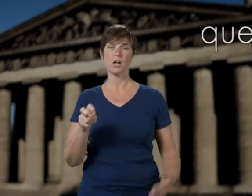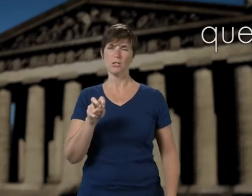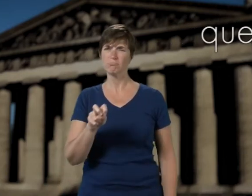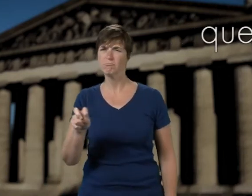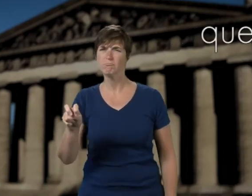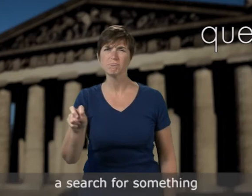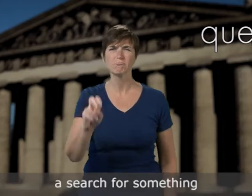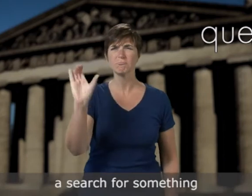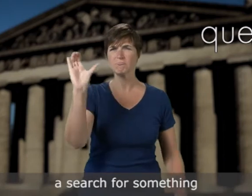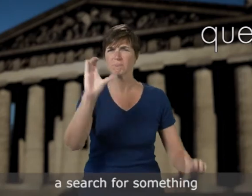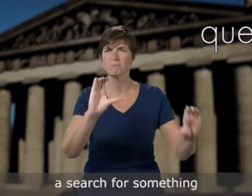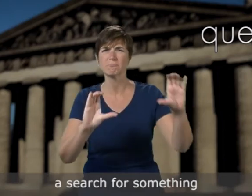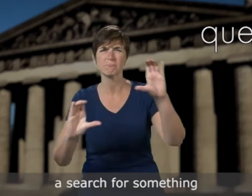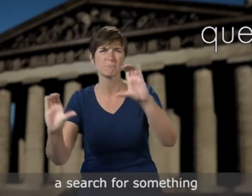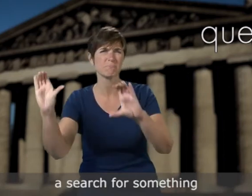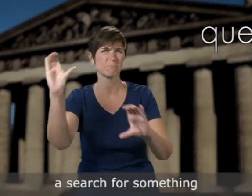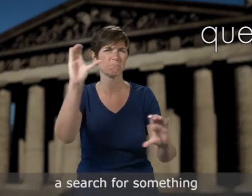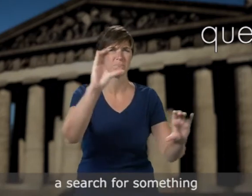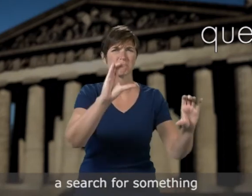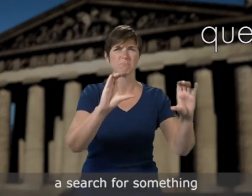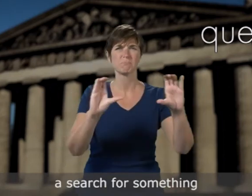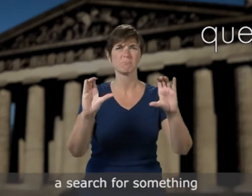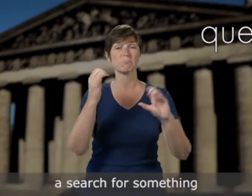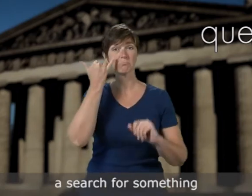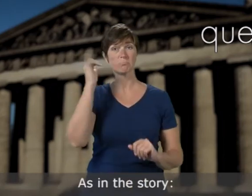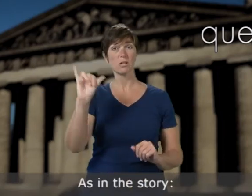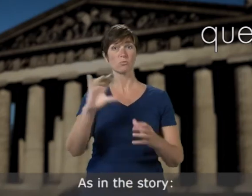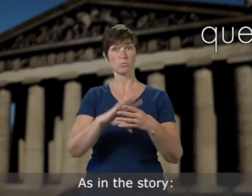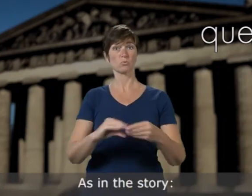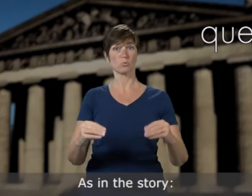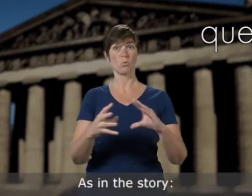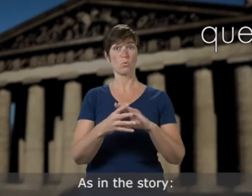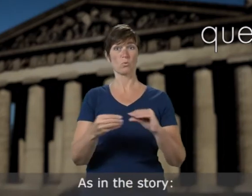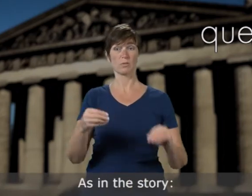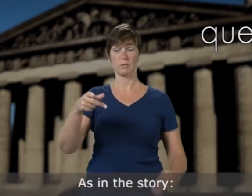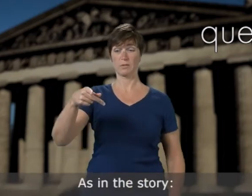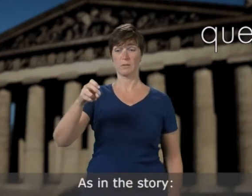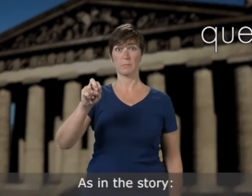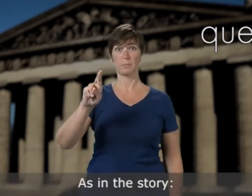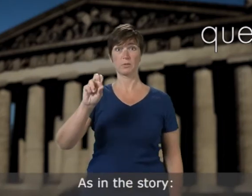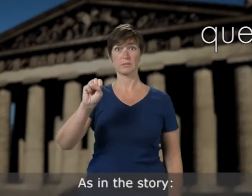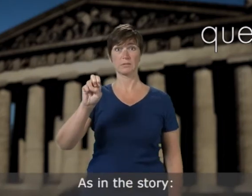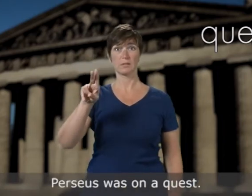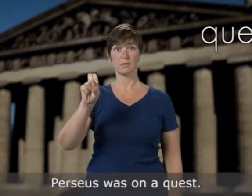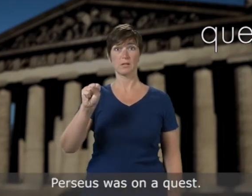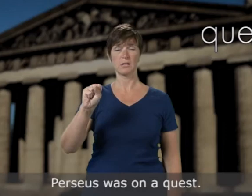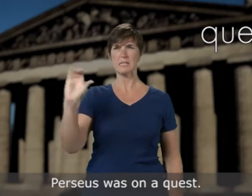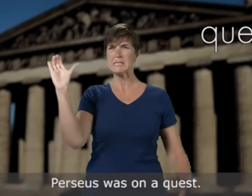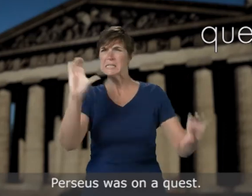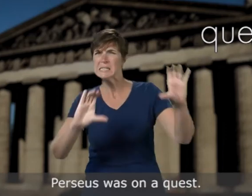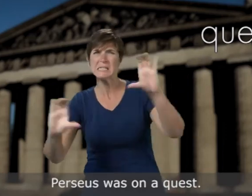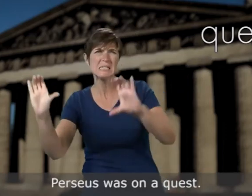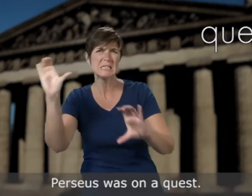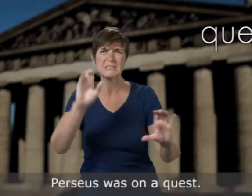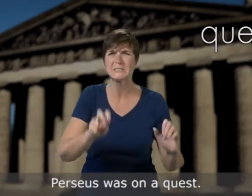search for something as in the story Perseus was on a quest